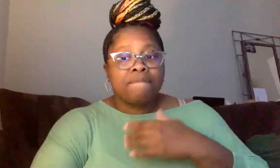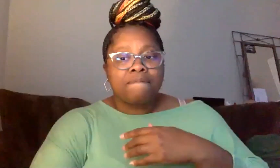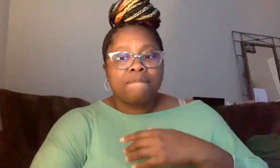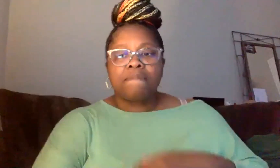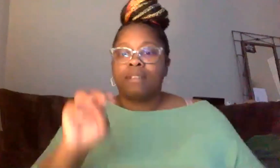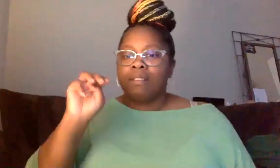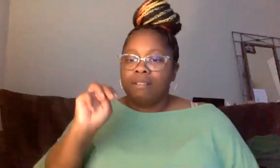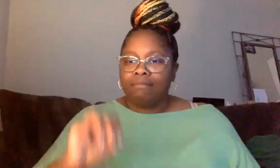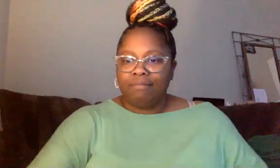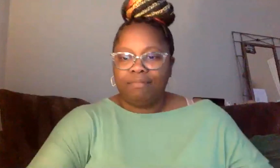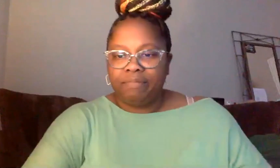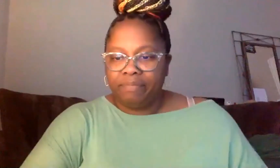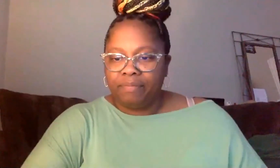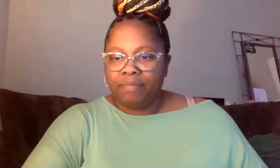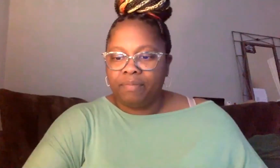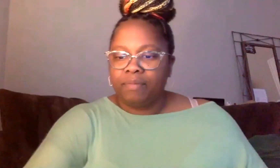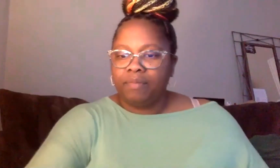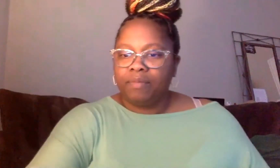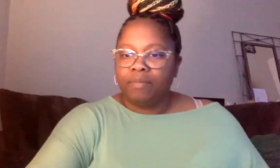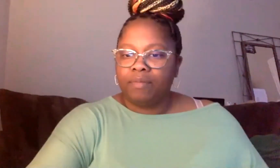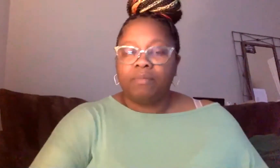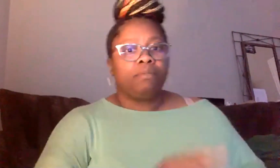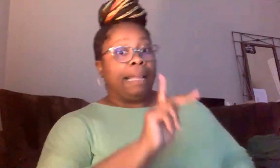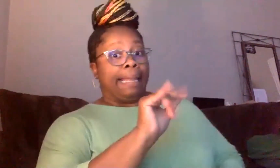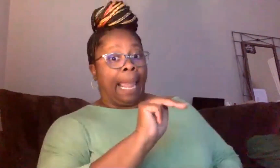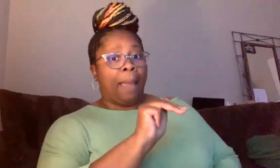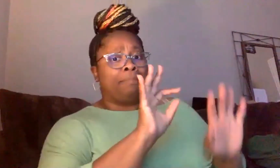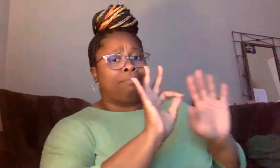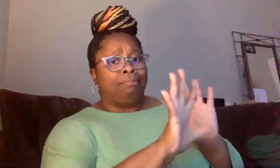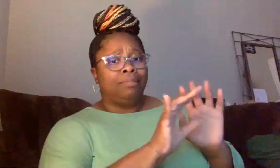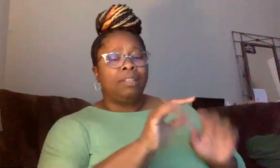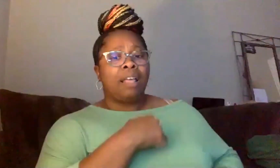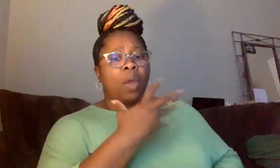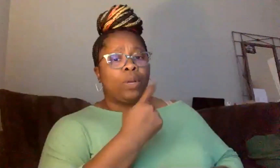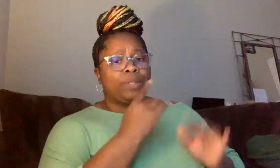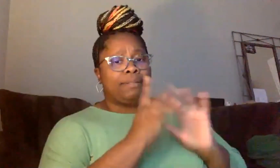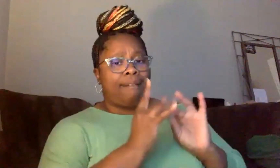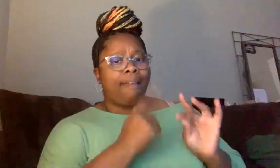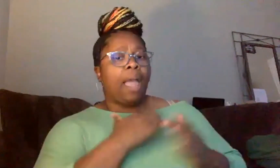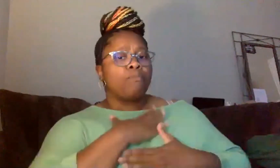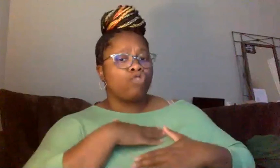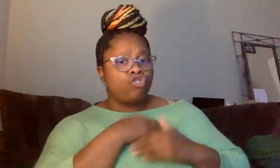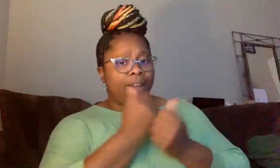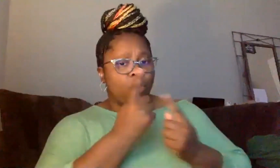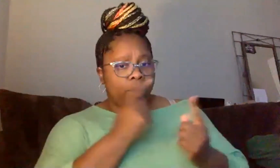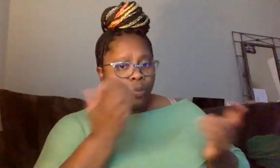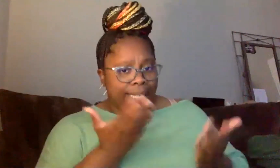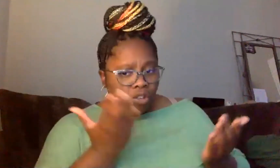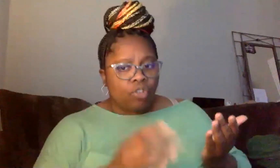much. I I have a comment. Go ahead, camera. My comment is, I want to say that I appreciate everybody that is here.